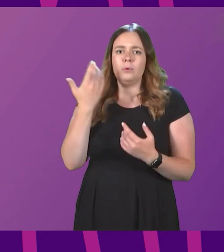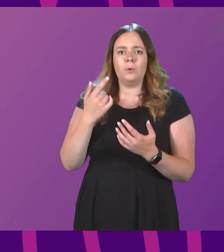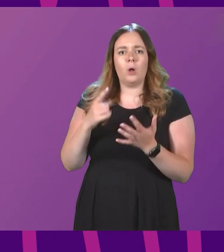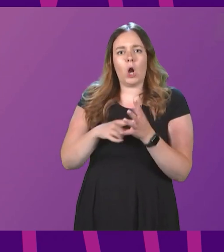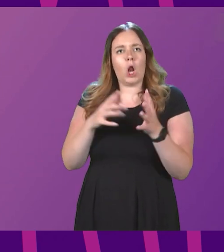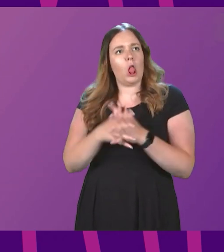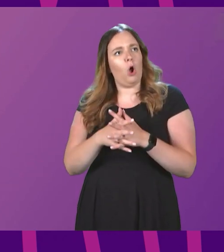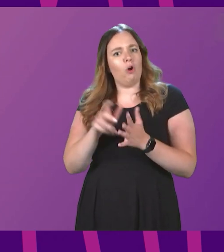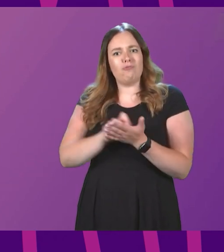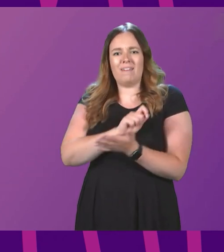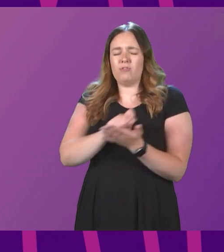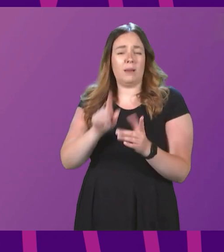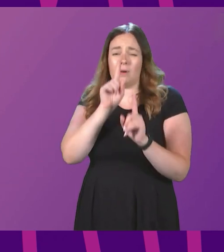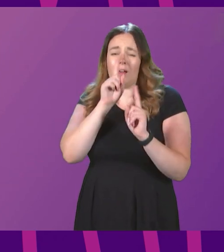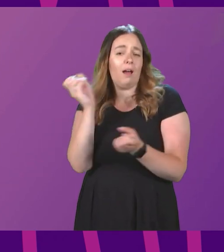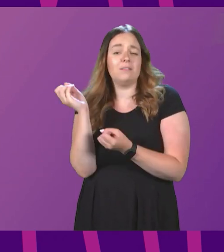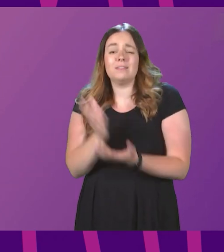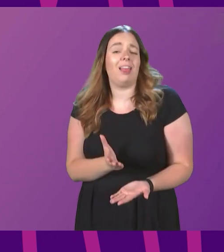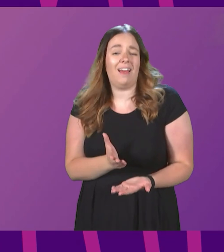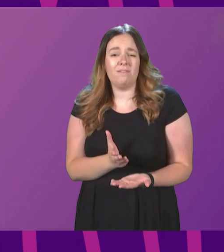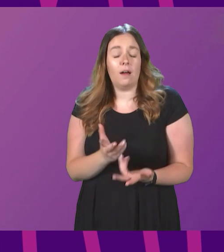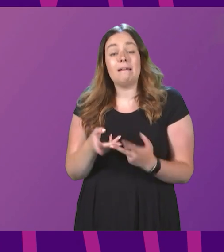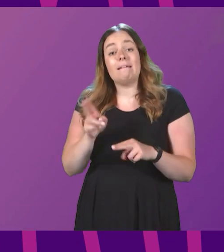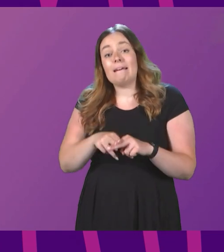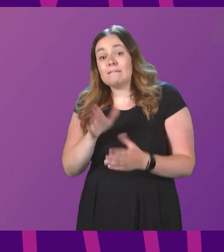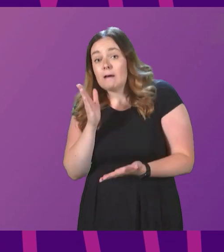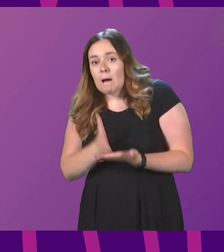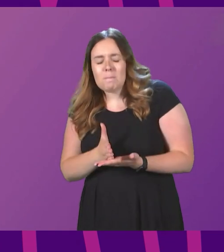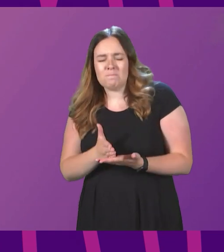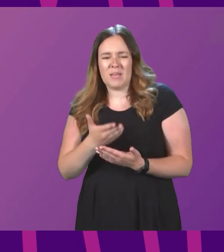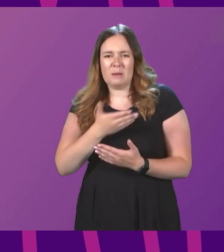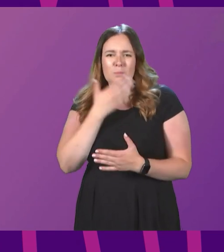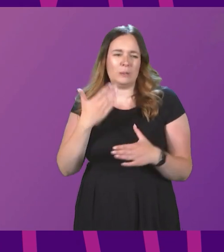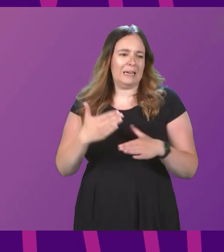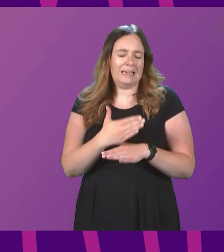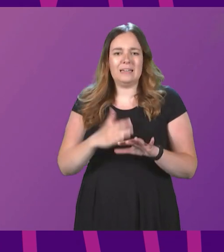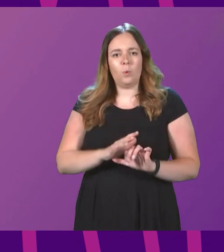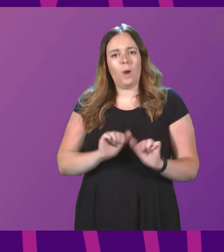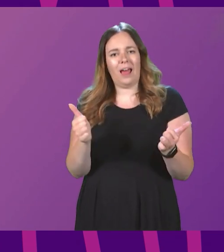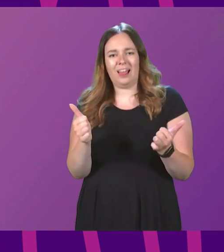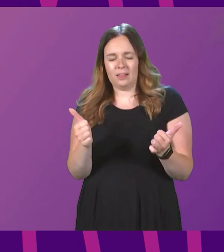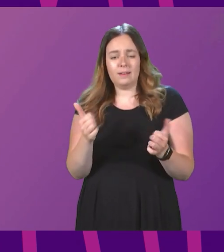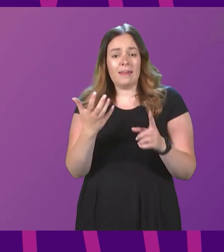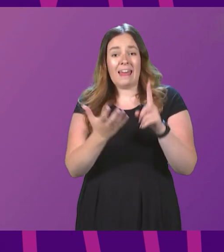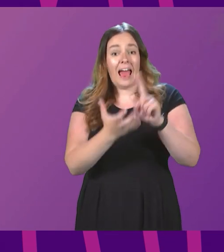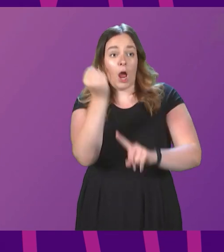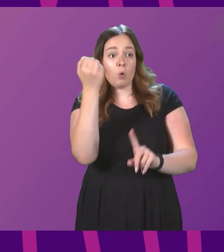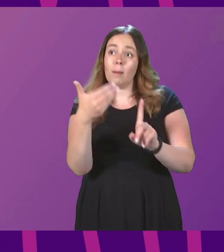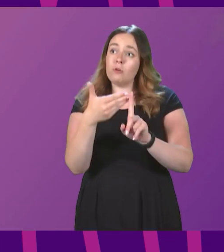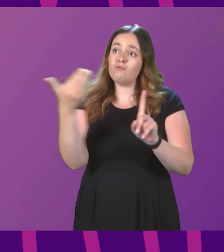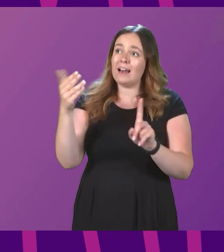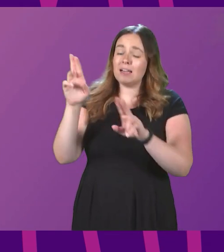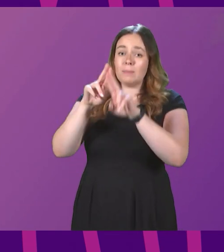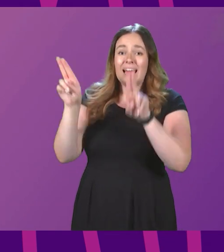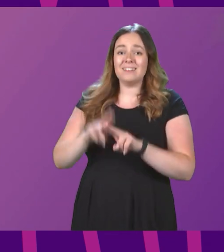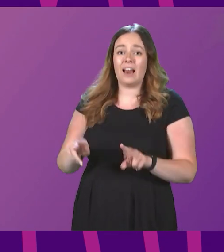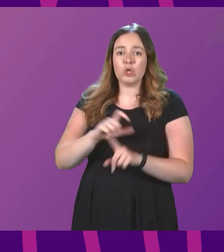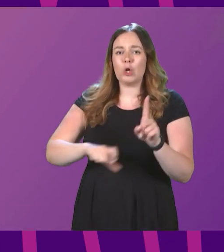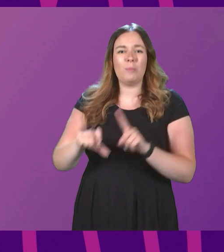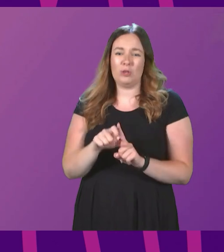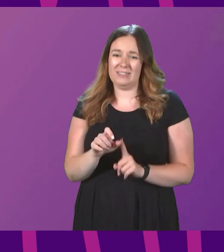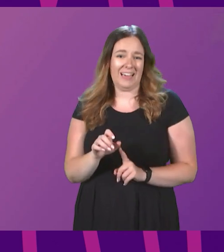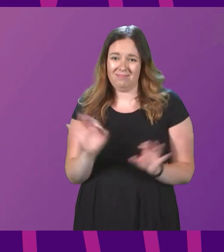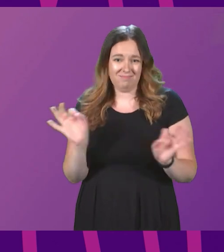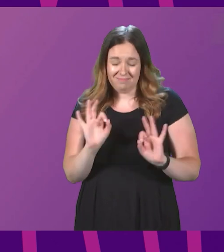not be deliverable. Even if it was, it would lack effect. The outcome would not be recognised by the international community.